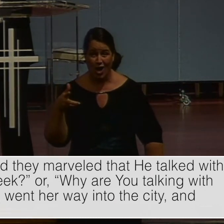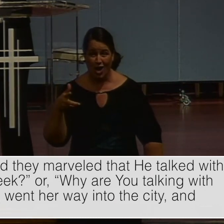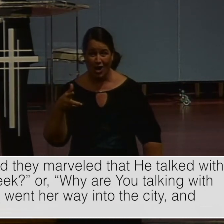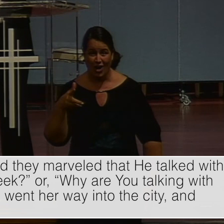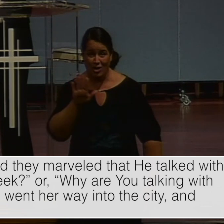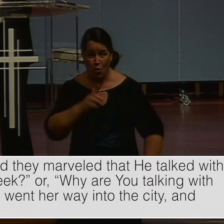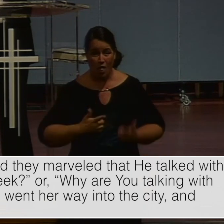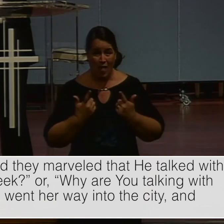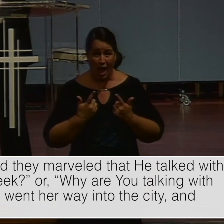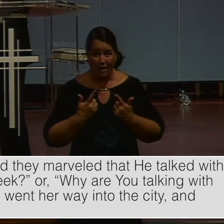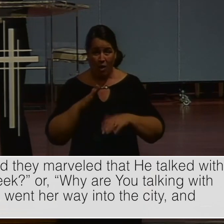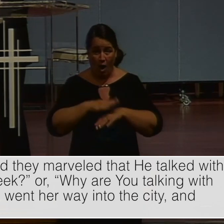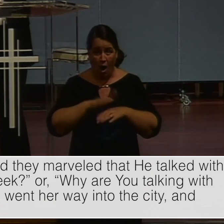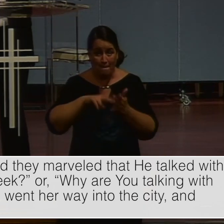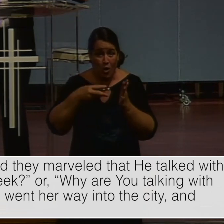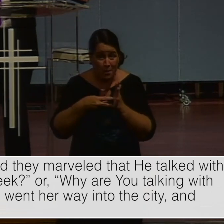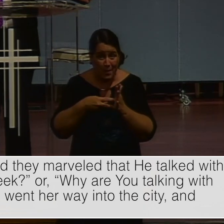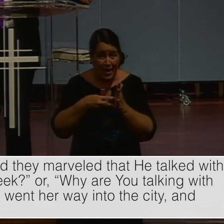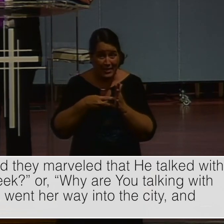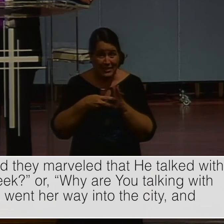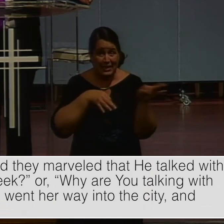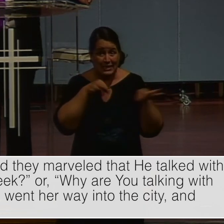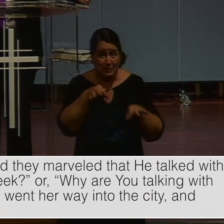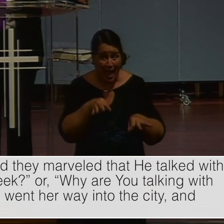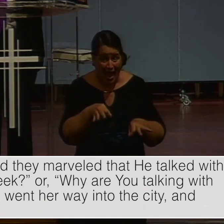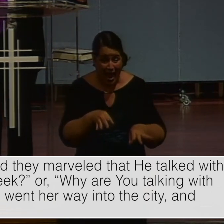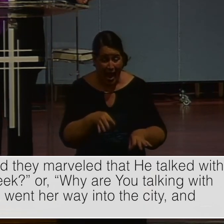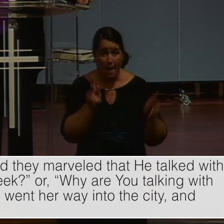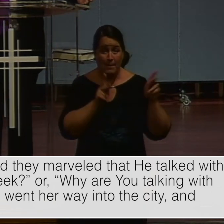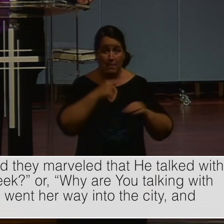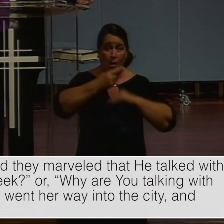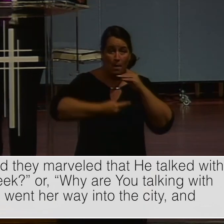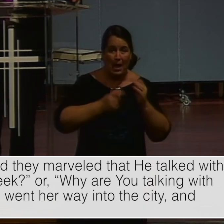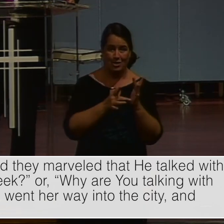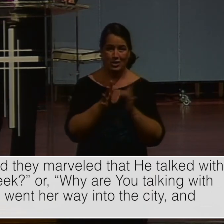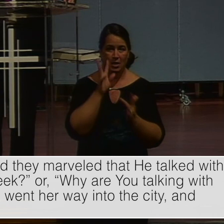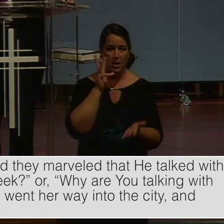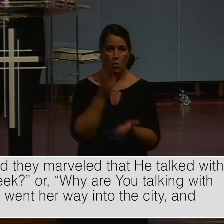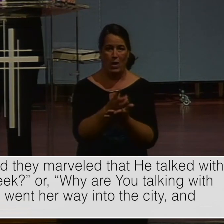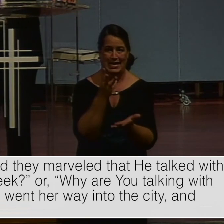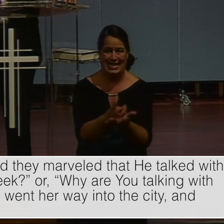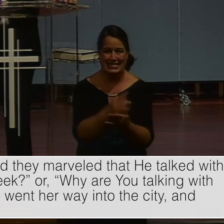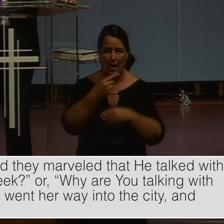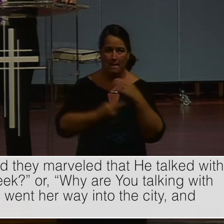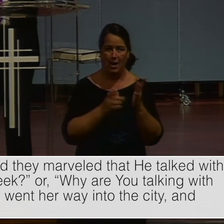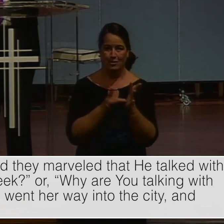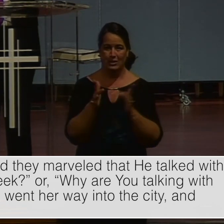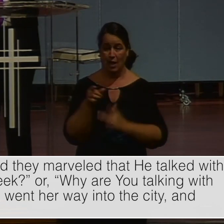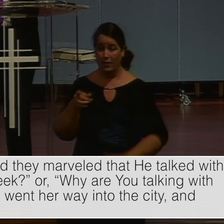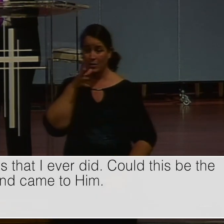Purposely. Carrying the gospel. the answer. So this woman. Left her water pot. She went here. Into the city. Which is her Jerusalem.